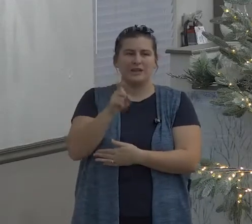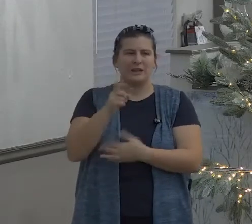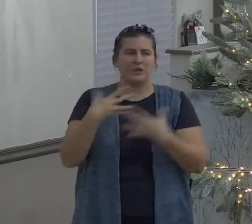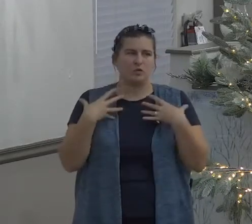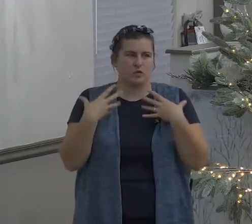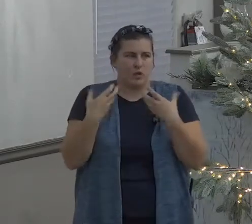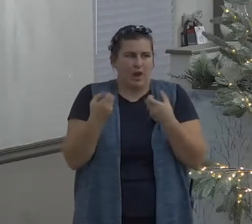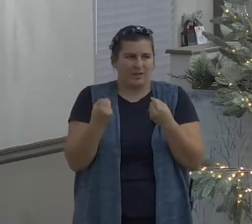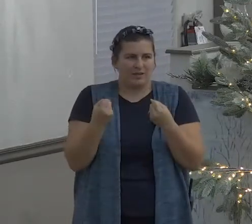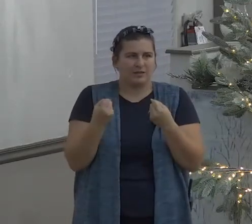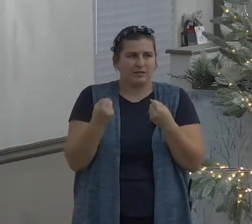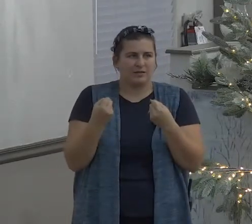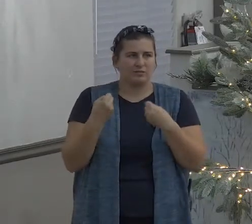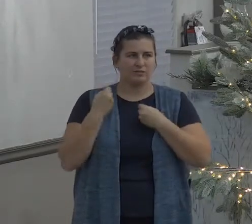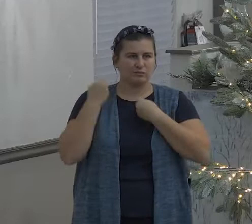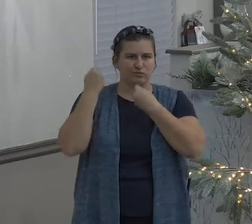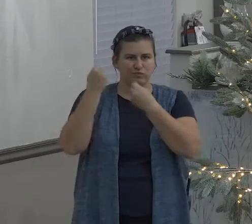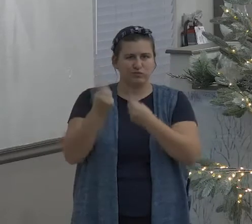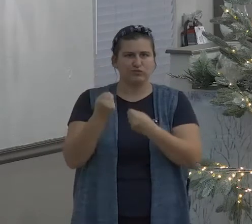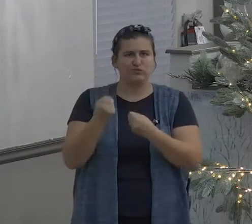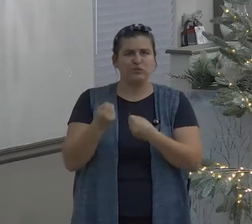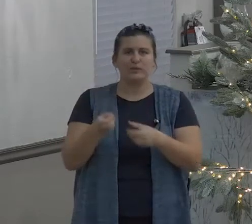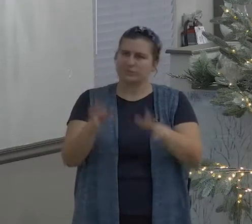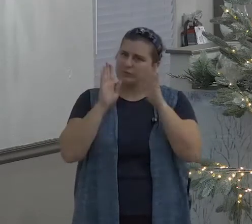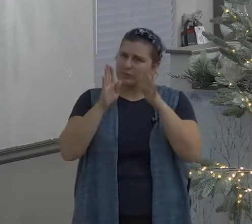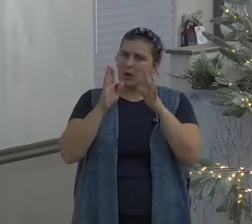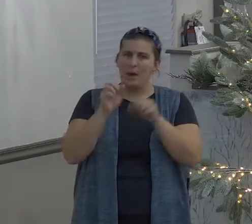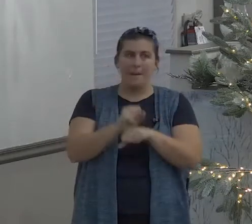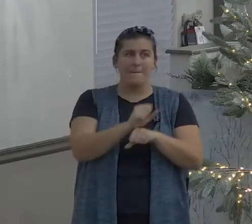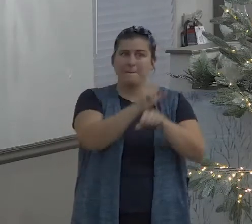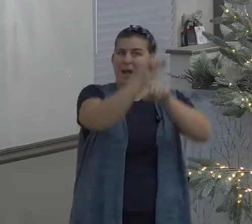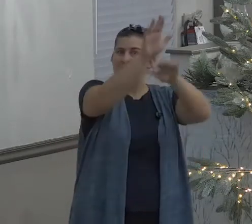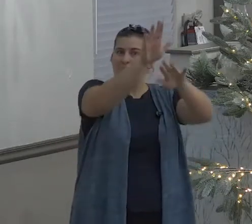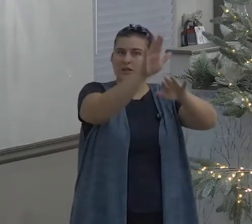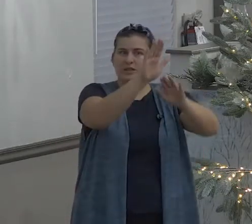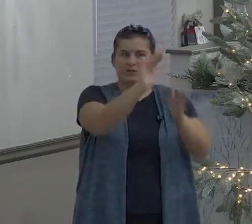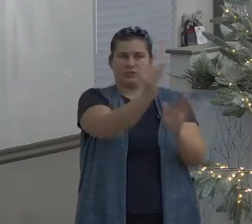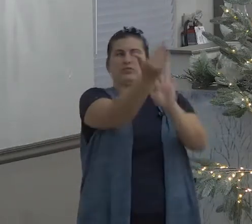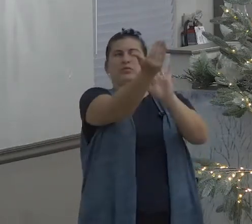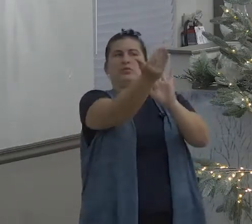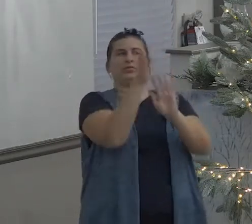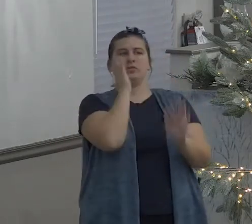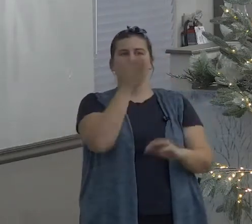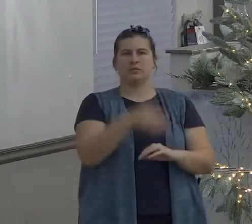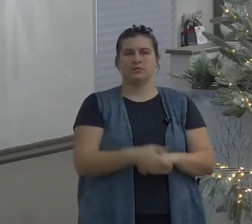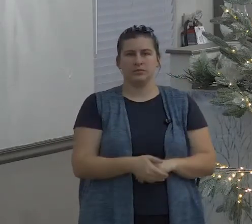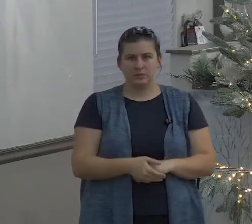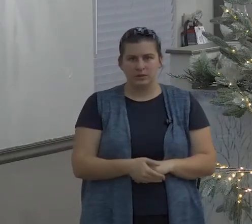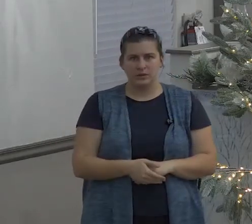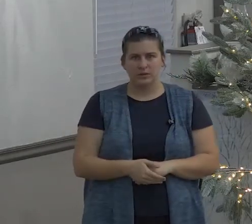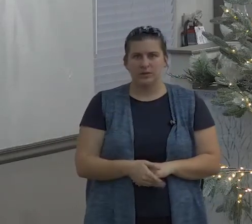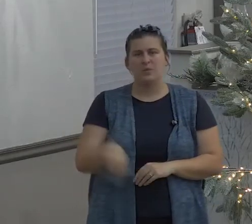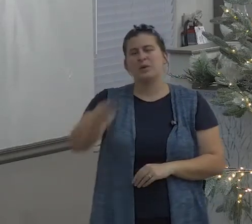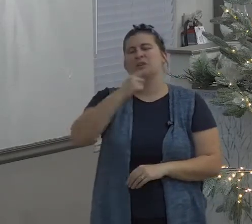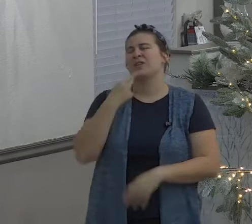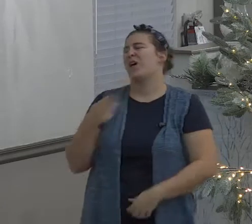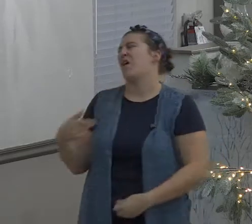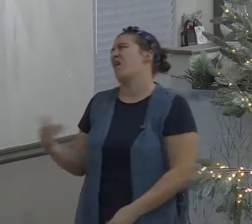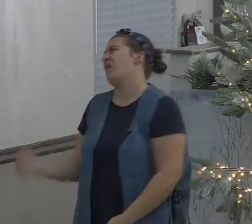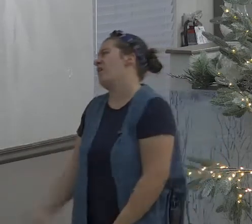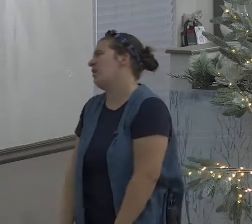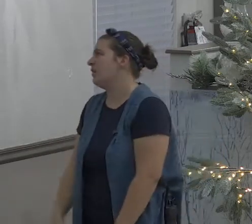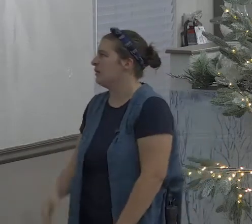end and because of that he knows that you're going to need to have some strength